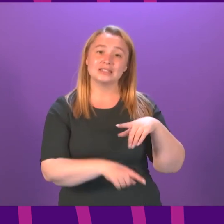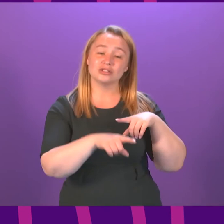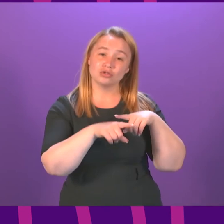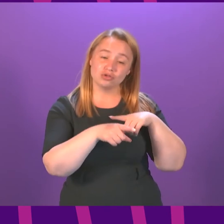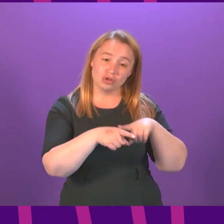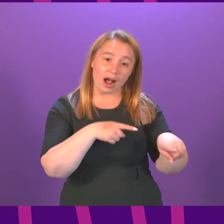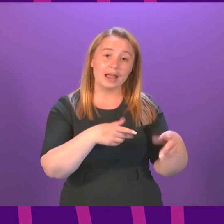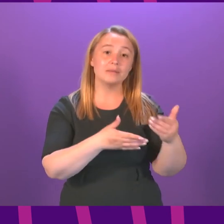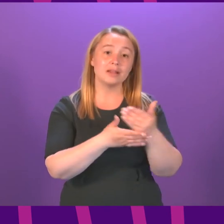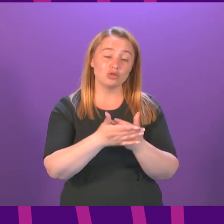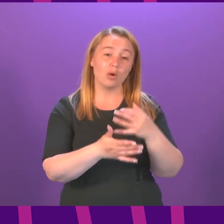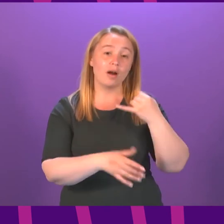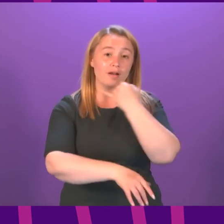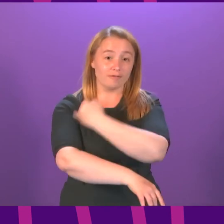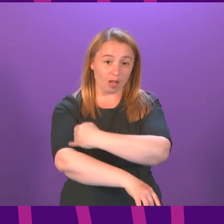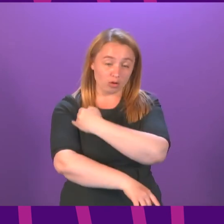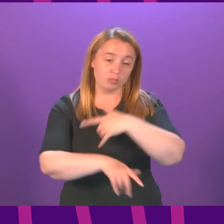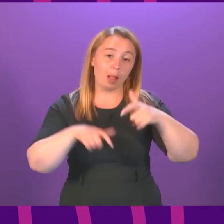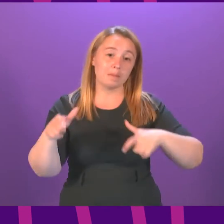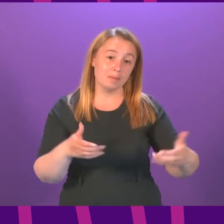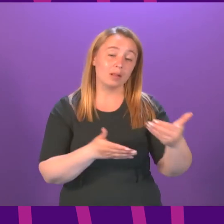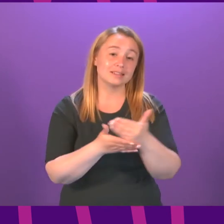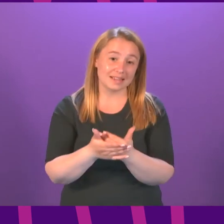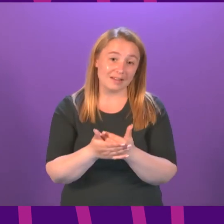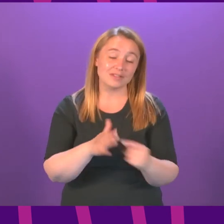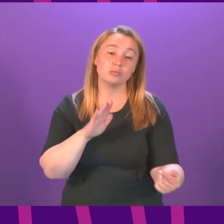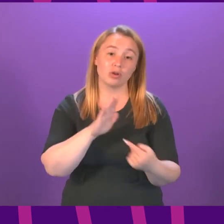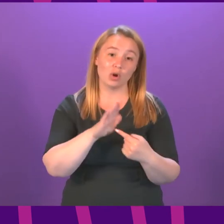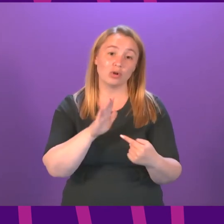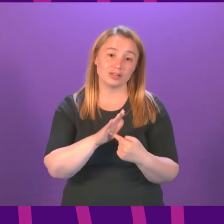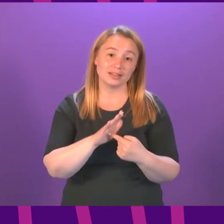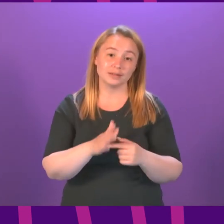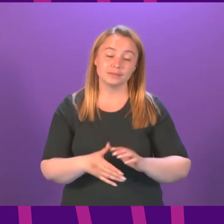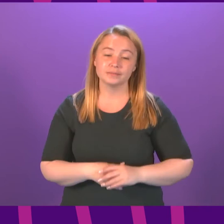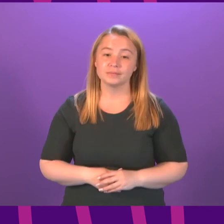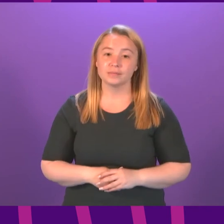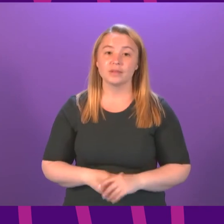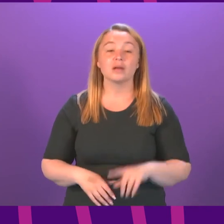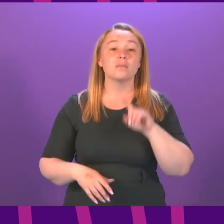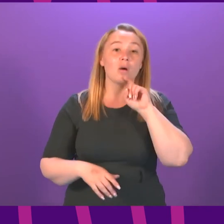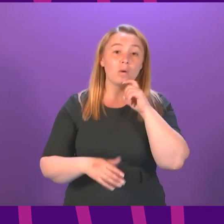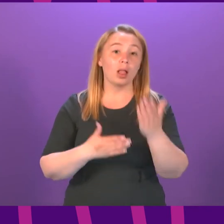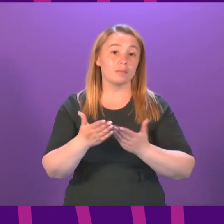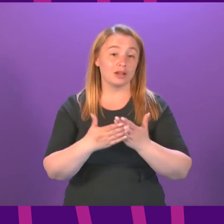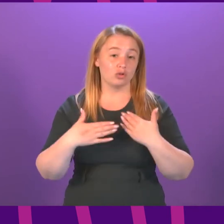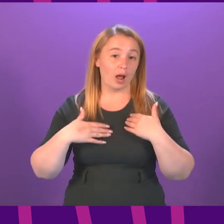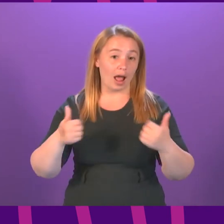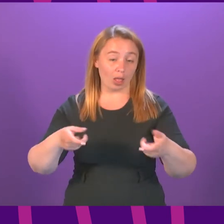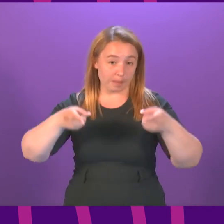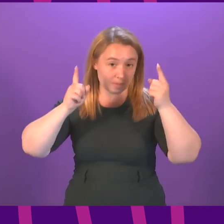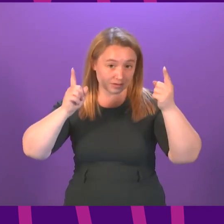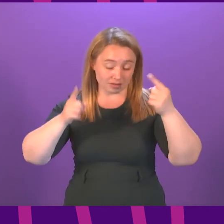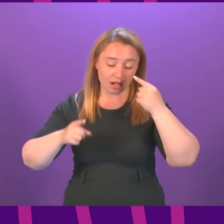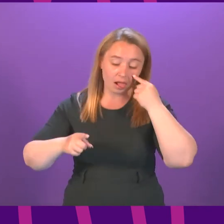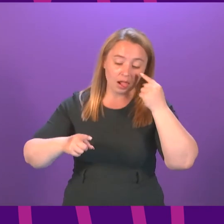to keep the most vulnerable in our society as safe as possible but I will make sure that the health ministers look again